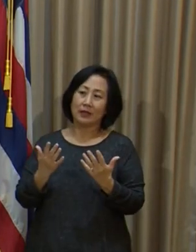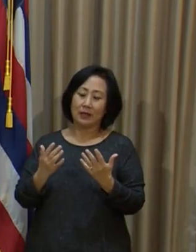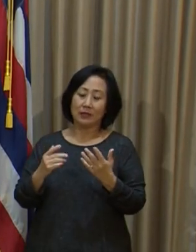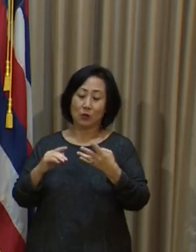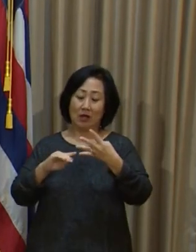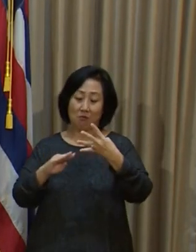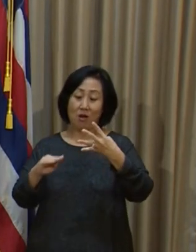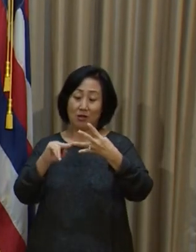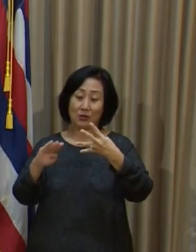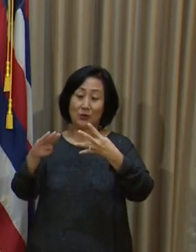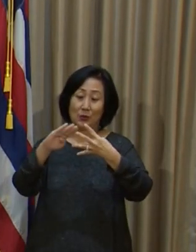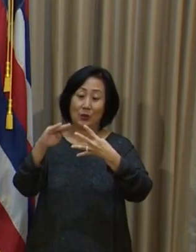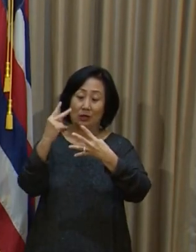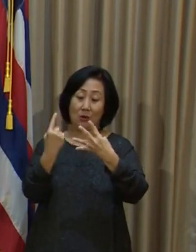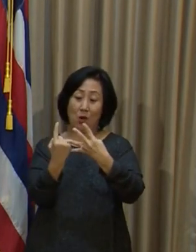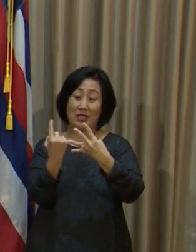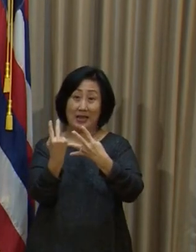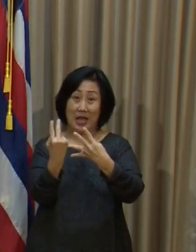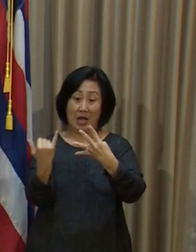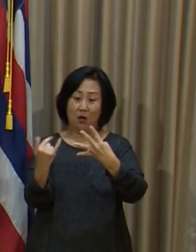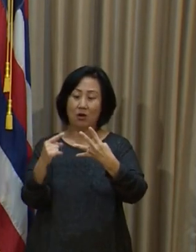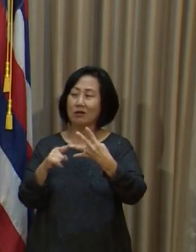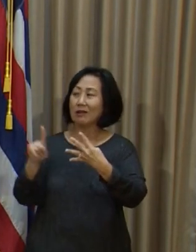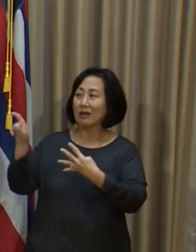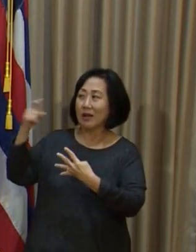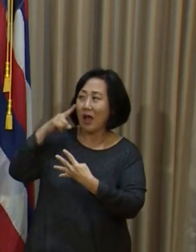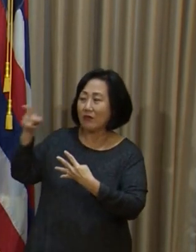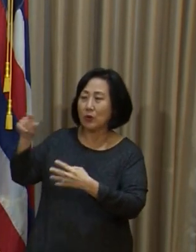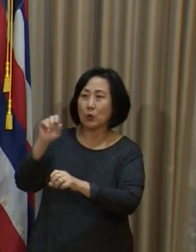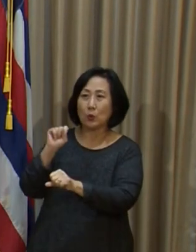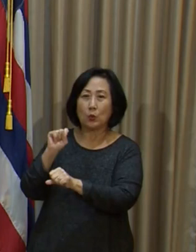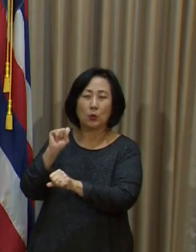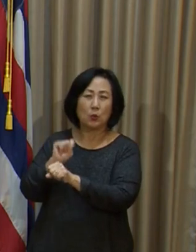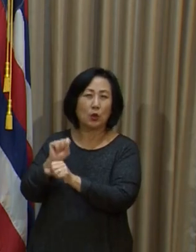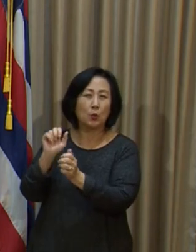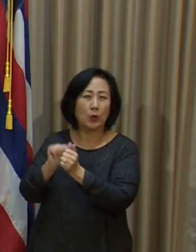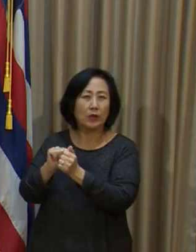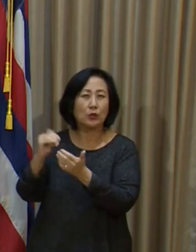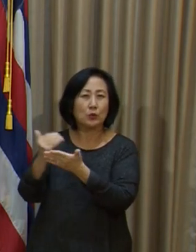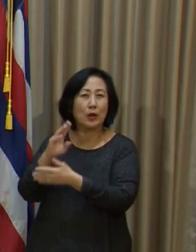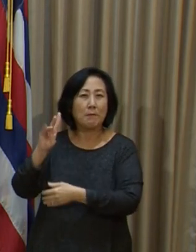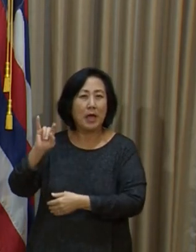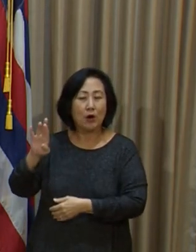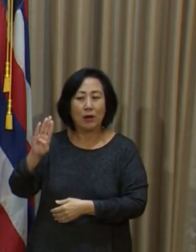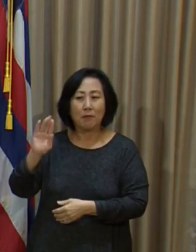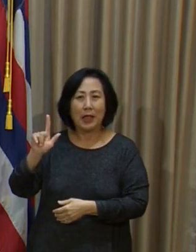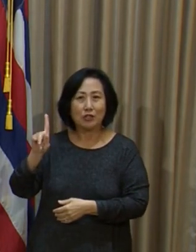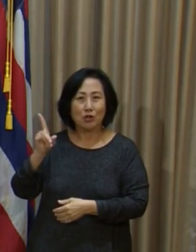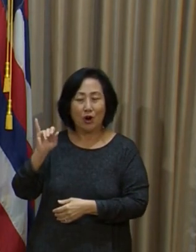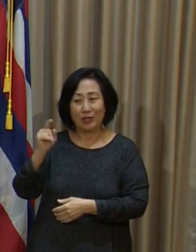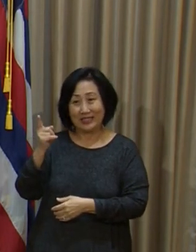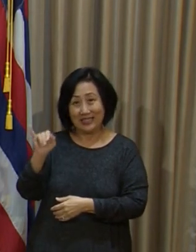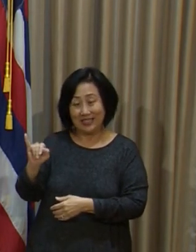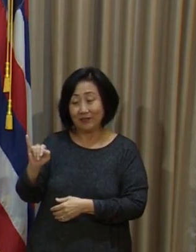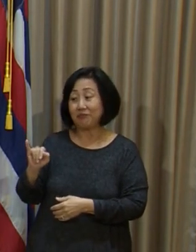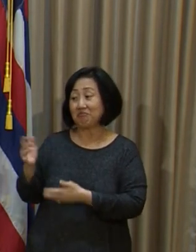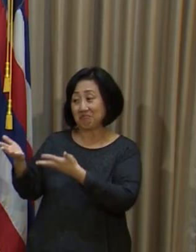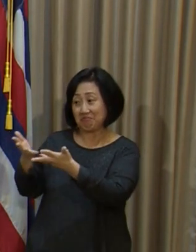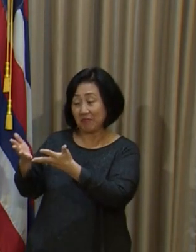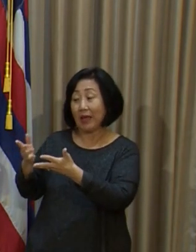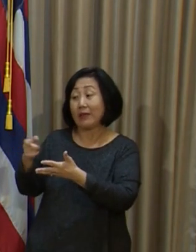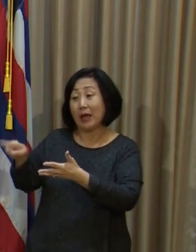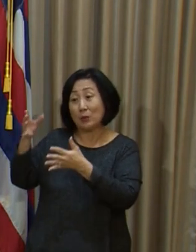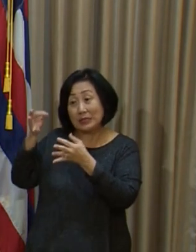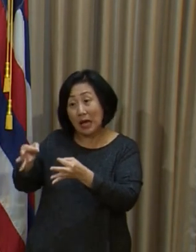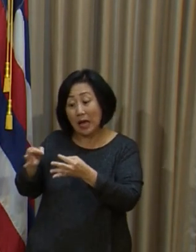Obviously, this is a decision that the Governor will make with Mayor Blangiardi. The good news has been our numbers have been much